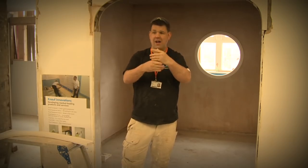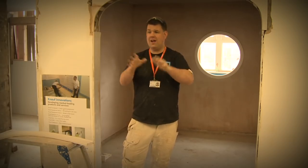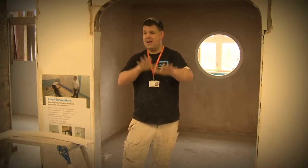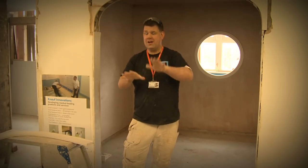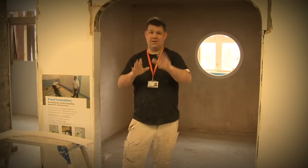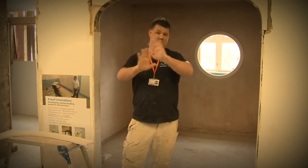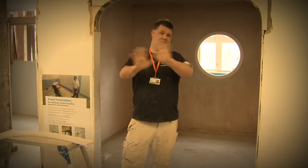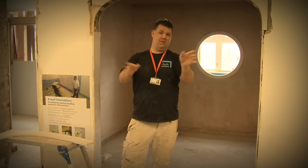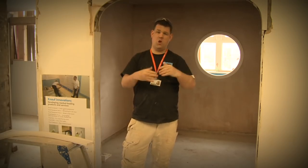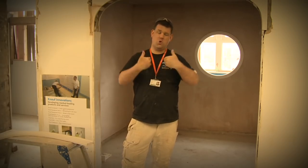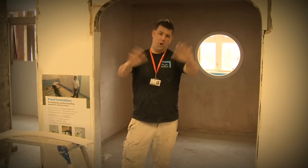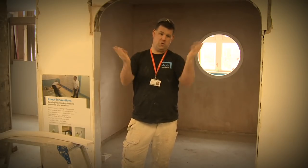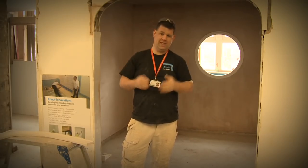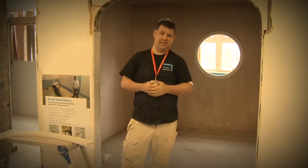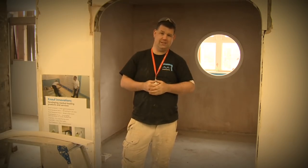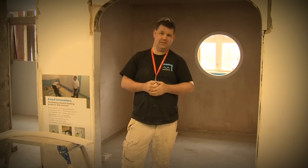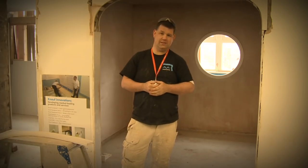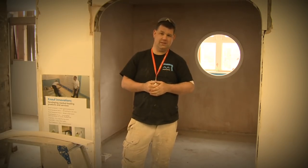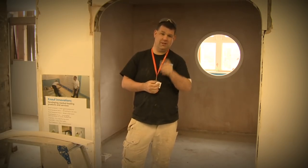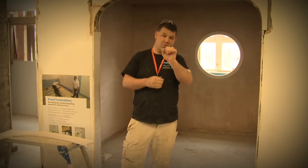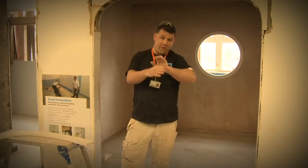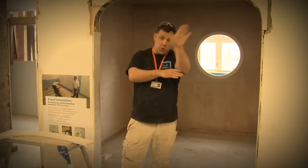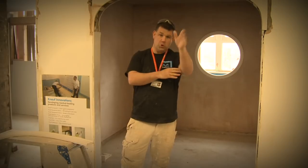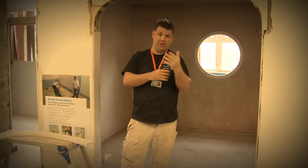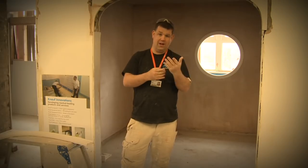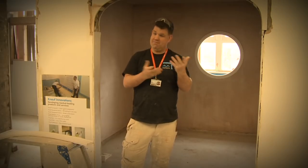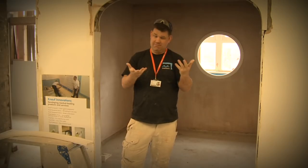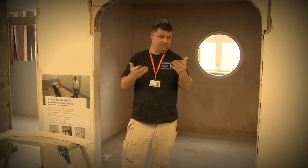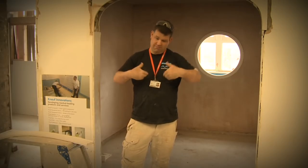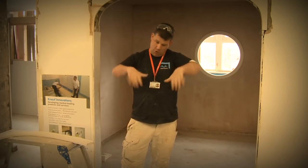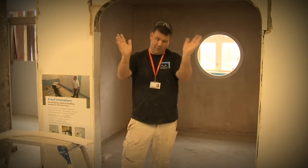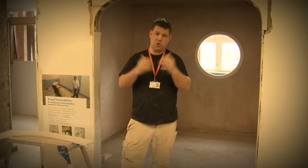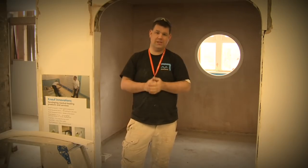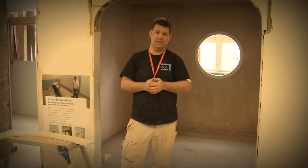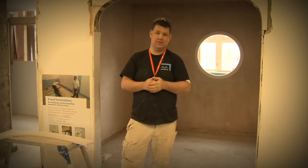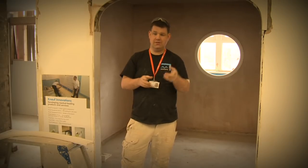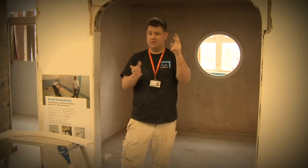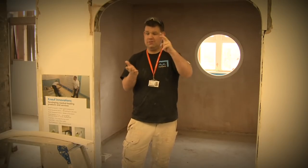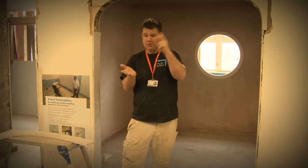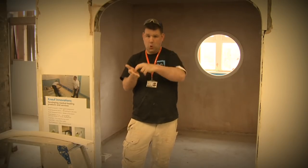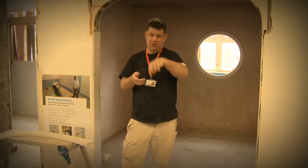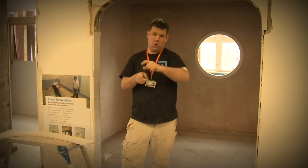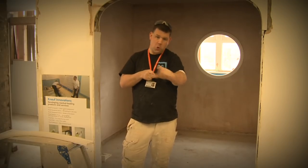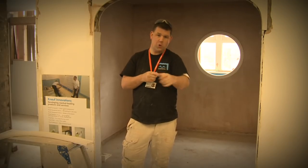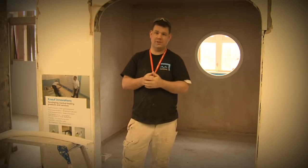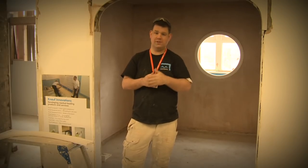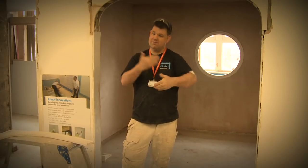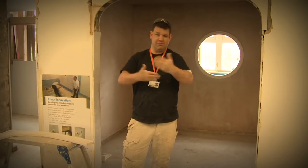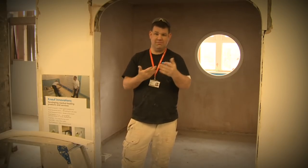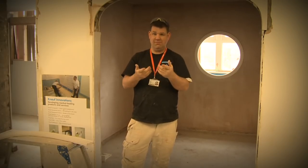So now my message for you is don't worry about barriers. It's your future. Just go for it. Get yourself on